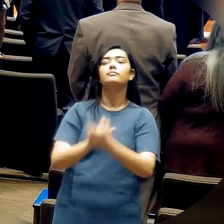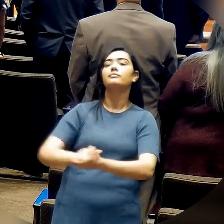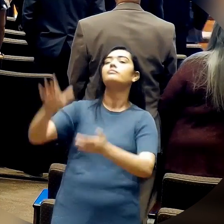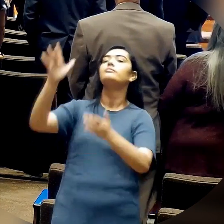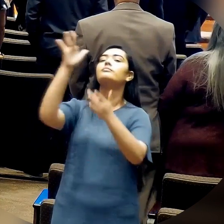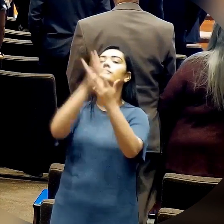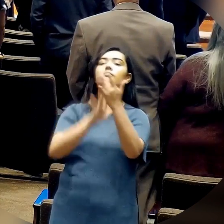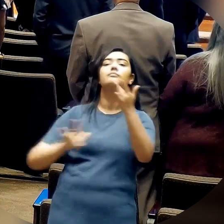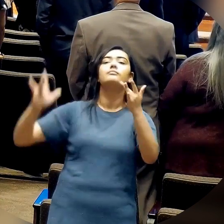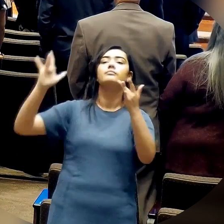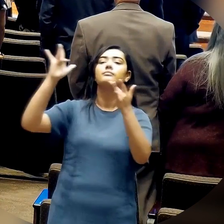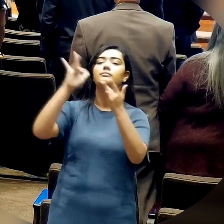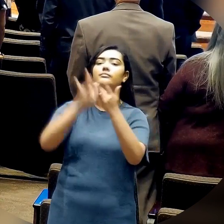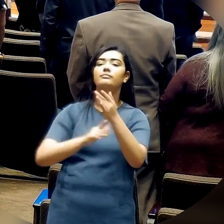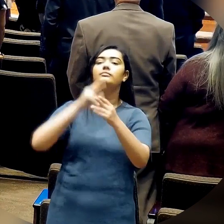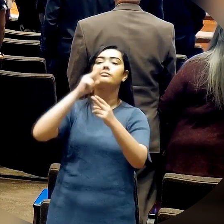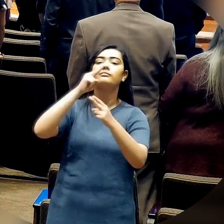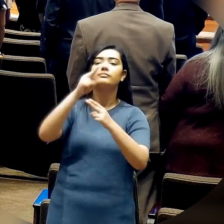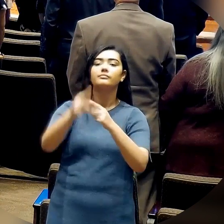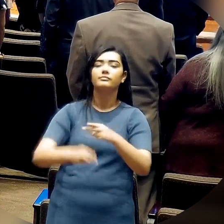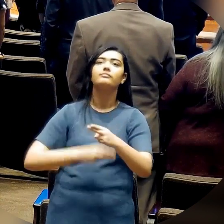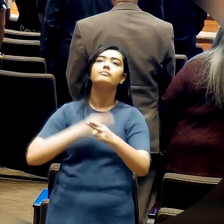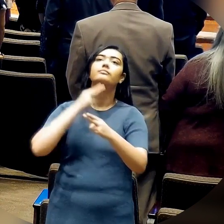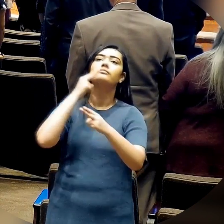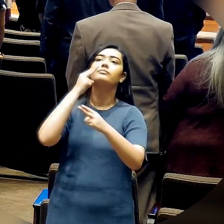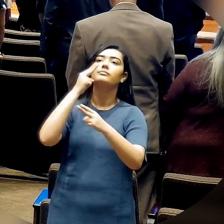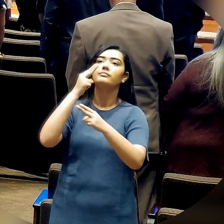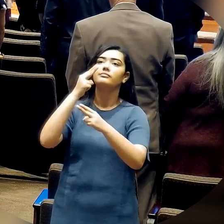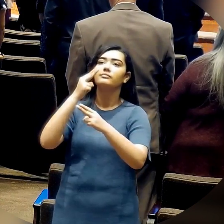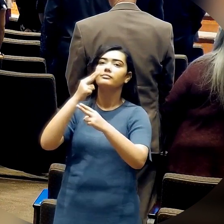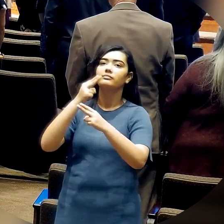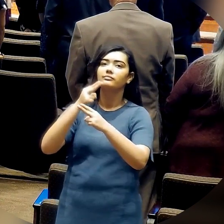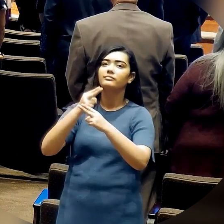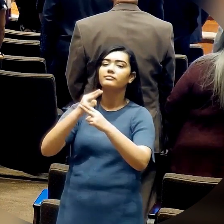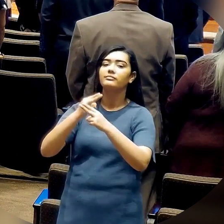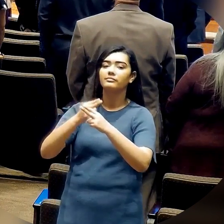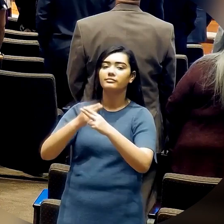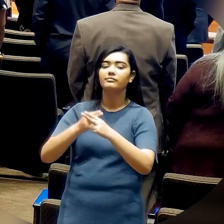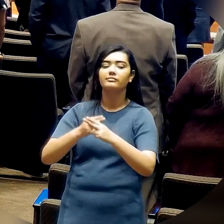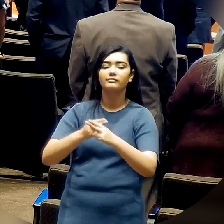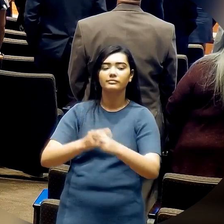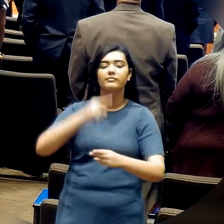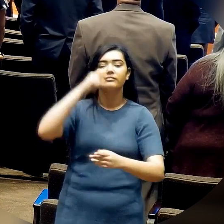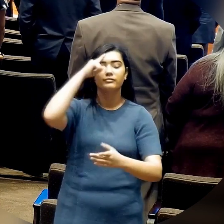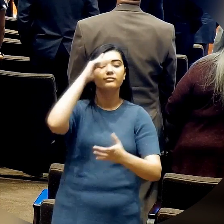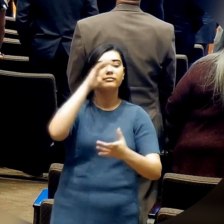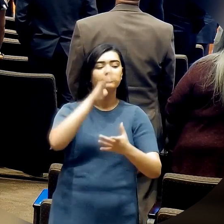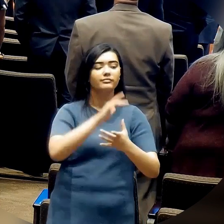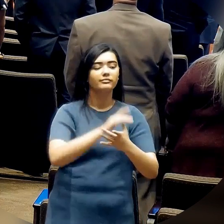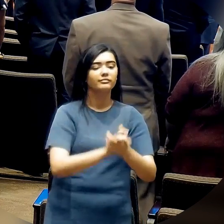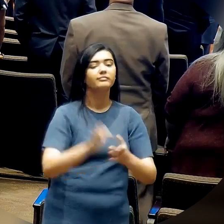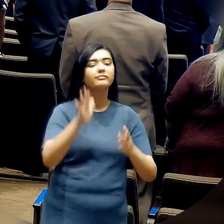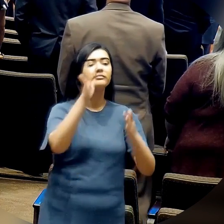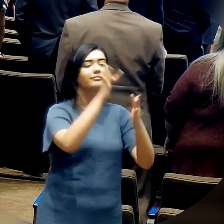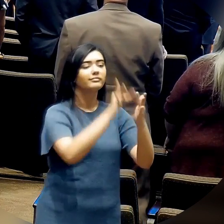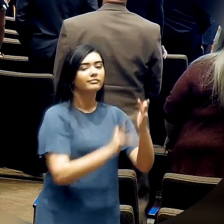the name of Jesus. For I believe in the name